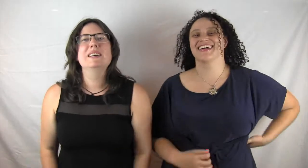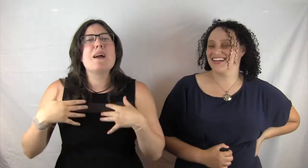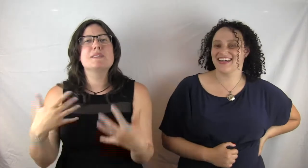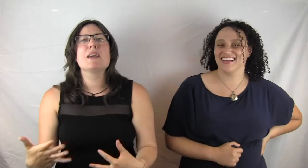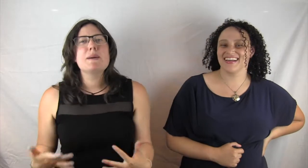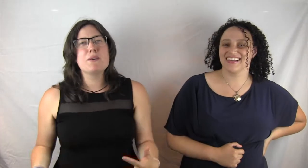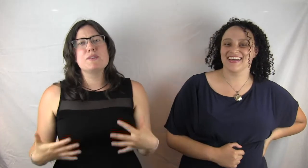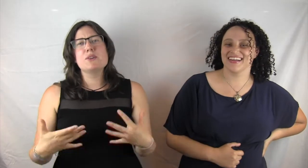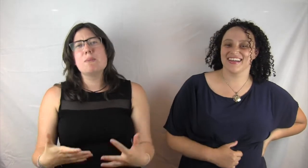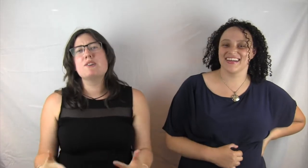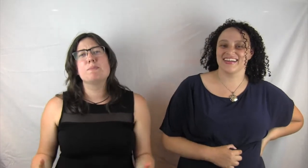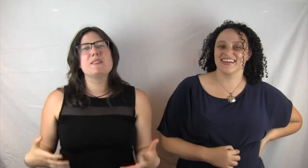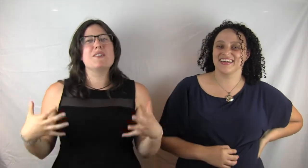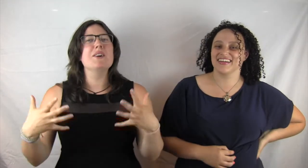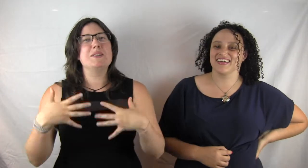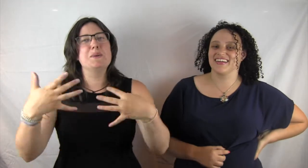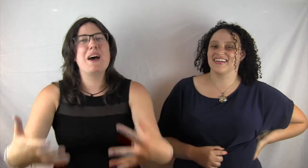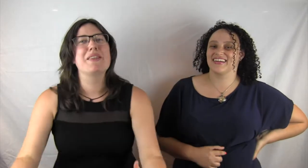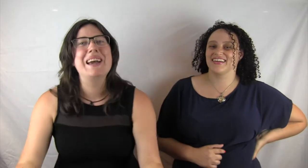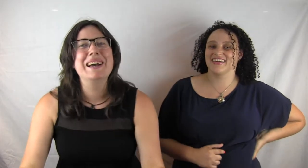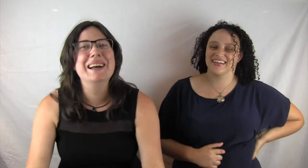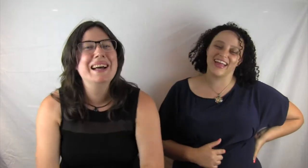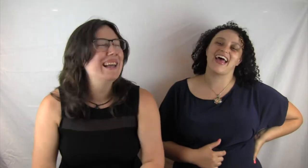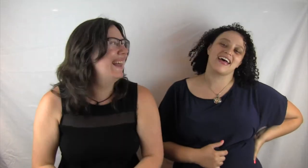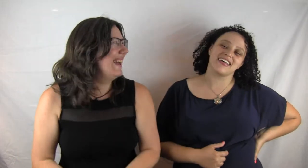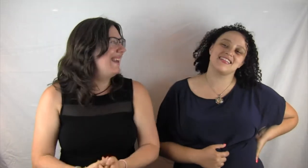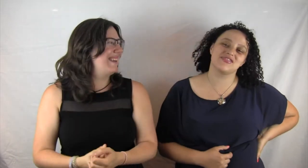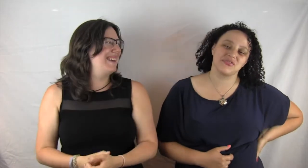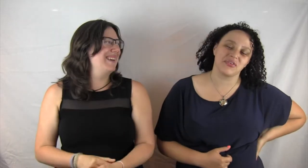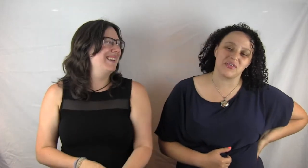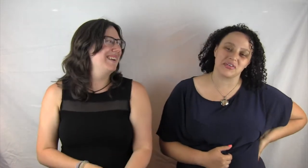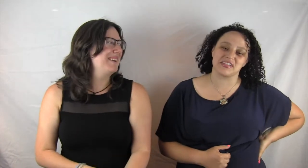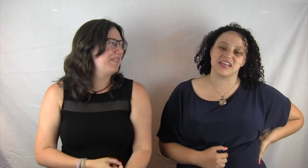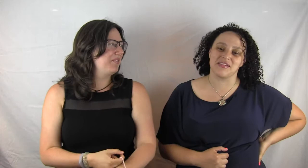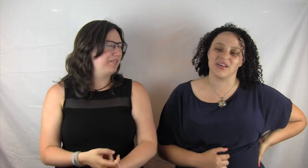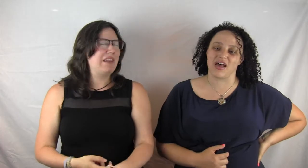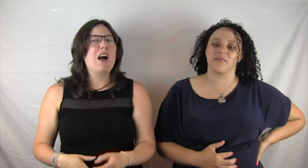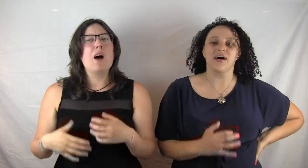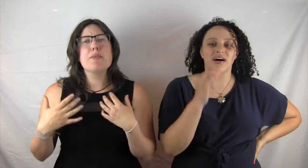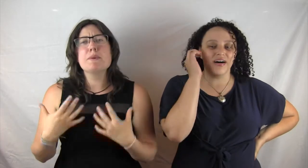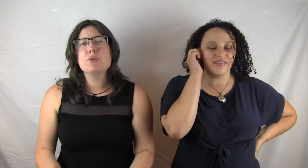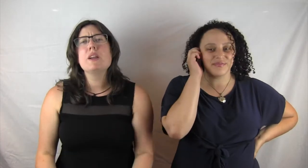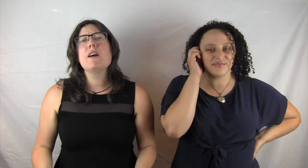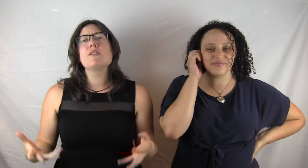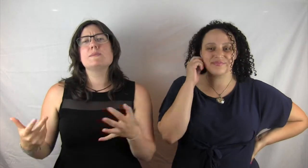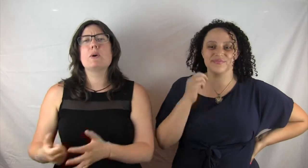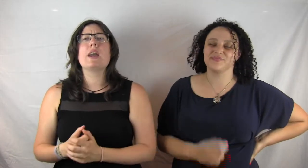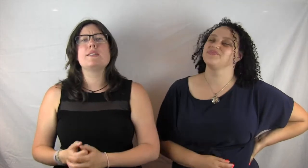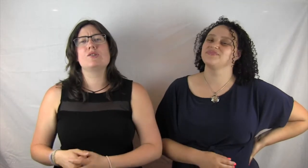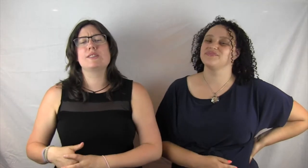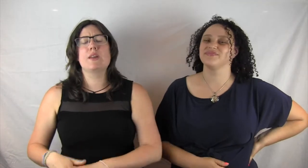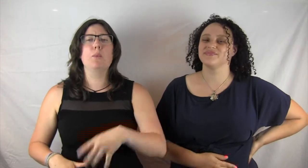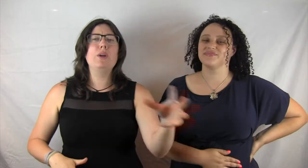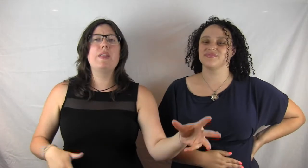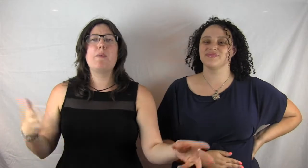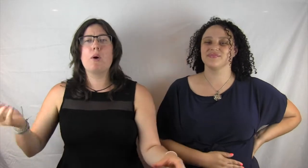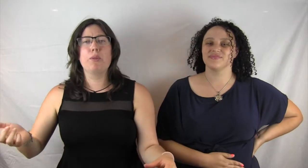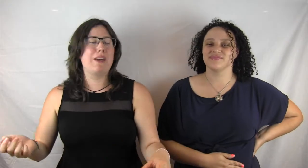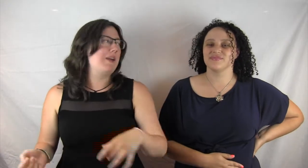I'm skipping over so much, but they're also nothing. Yeah, it's true at the same time. The majority of this book is just the will they, will they,